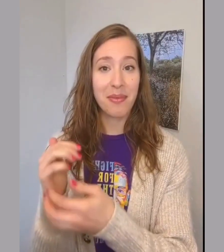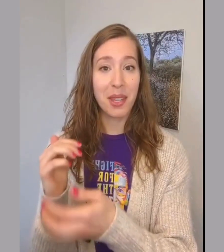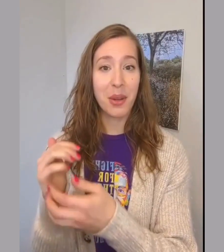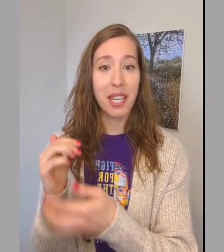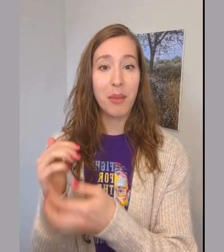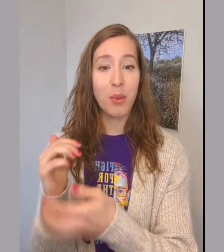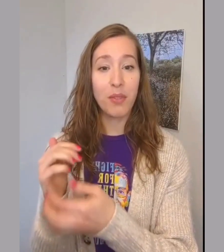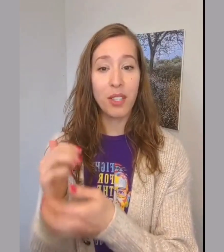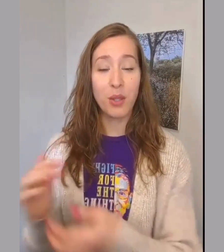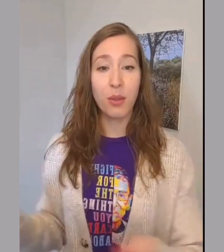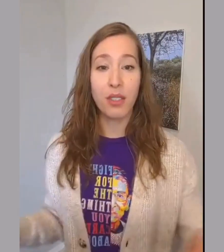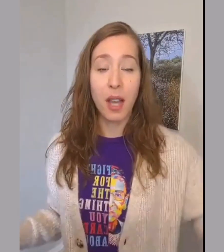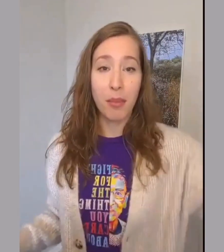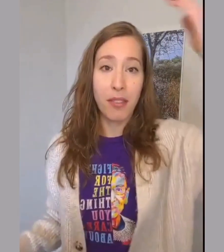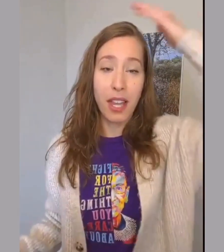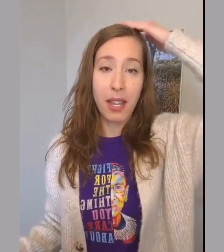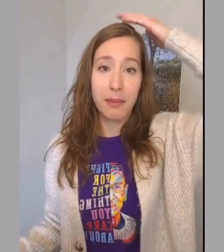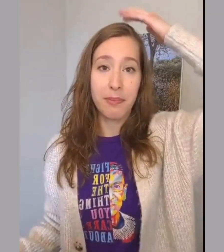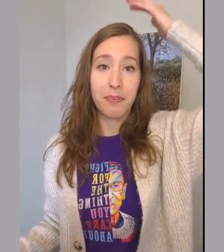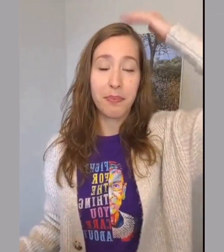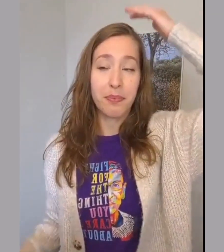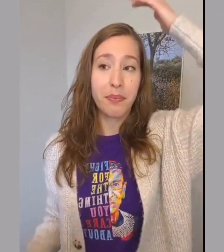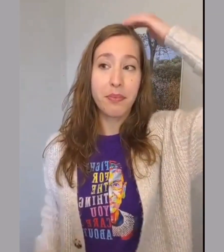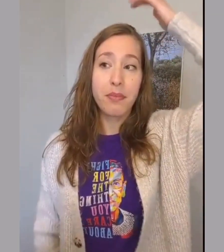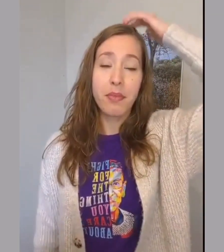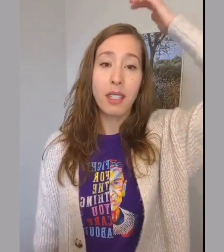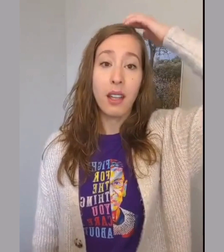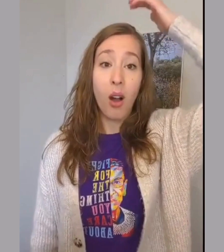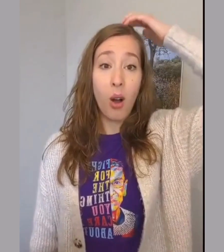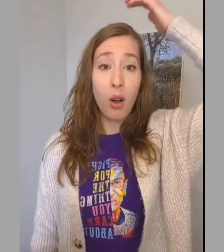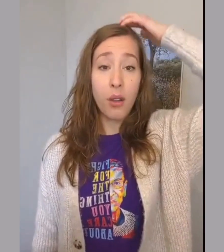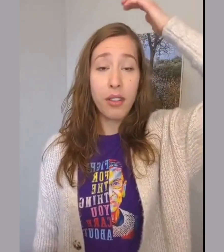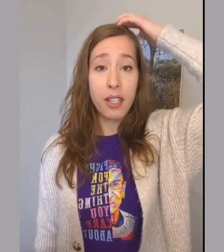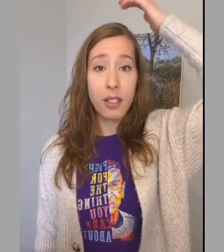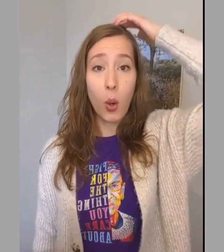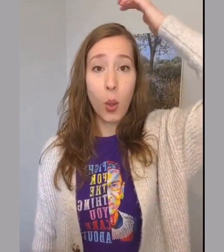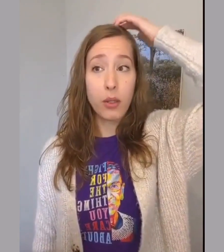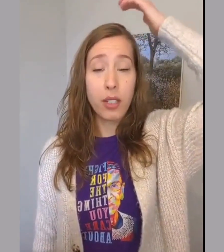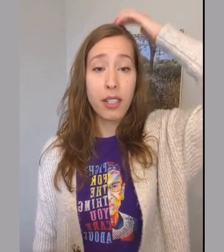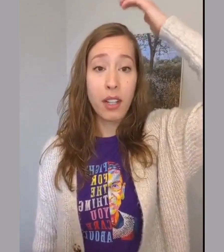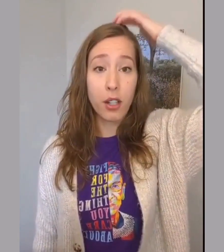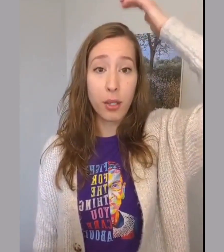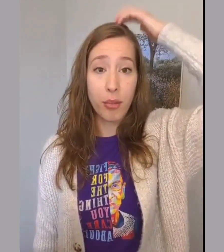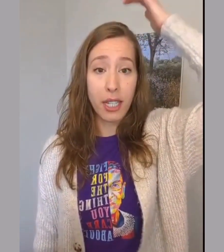Okay moving to the top of the head. All this horror and heartbreak.